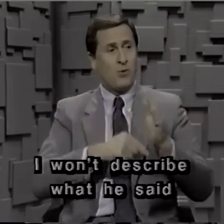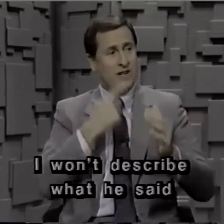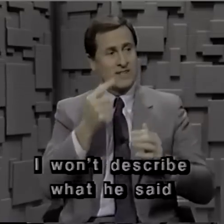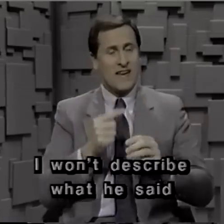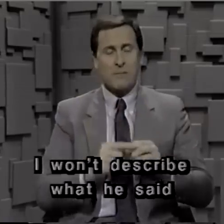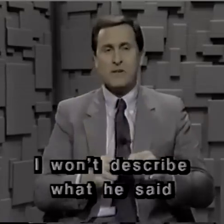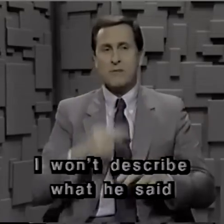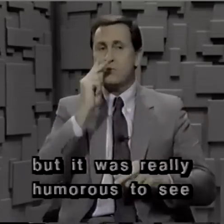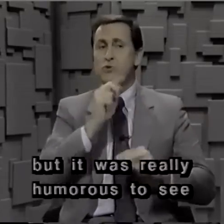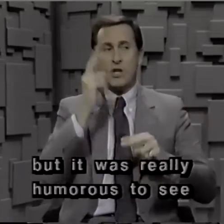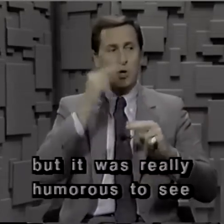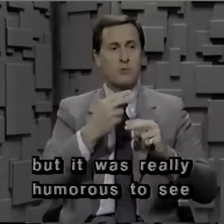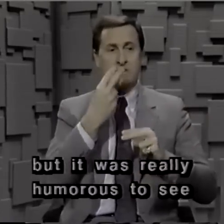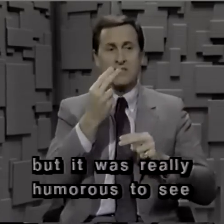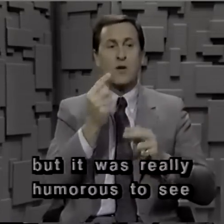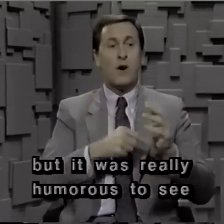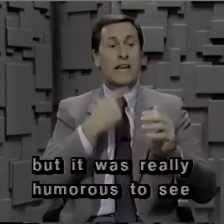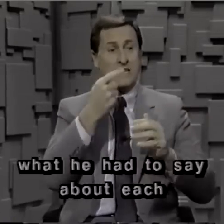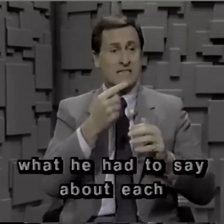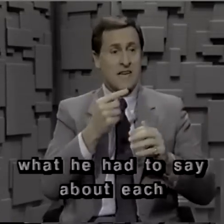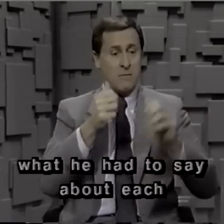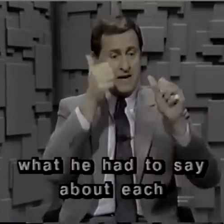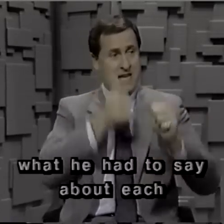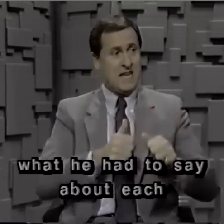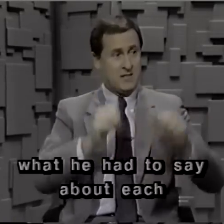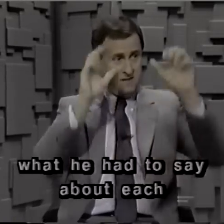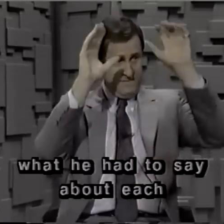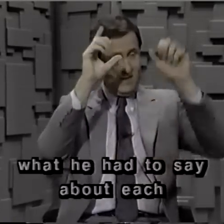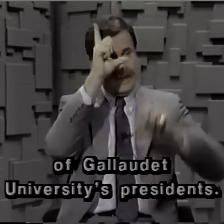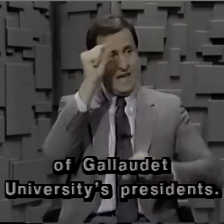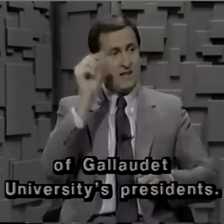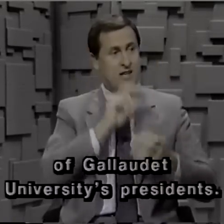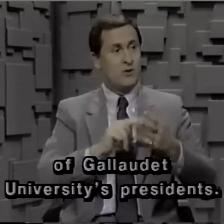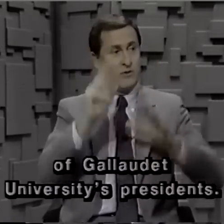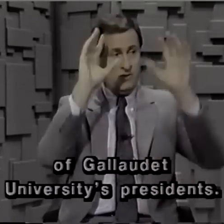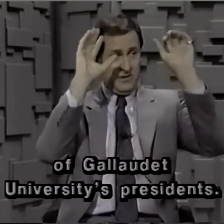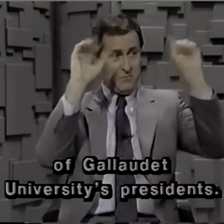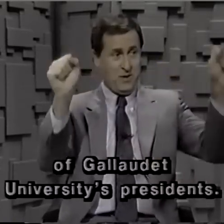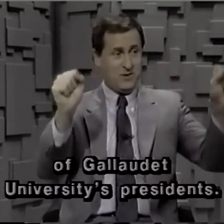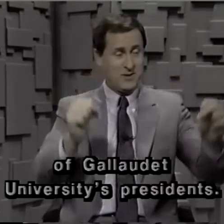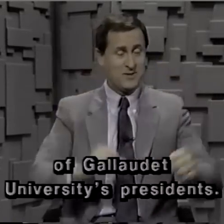what he said, but it was really humorous to see what he had to say about each of Gallaudet University's presidents.